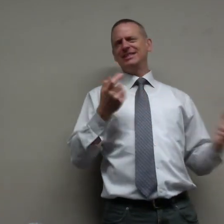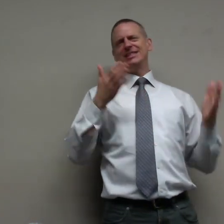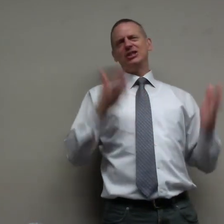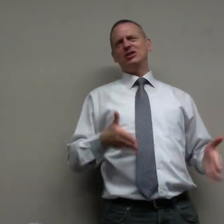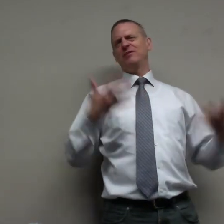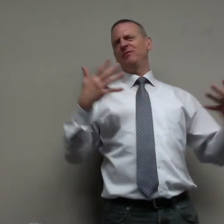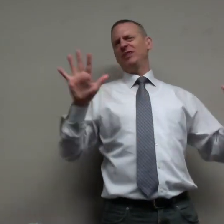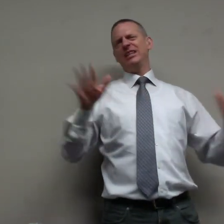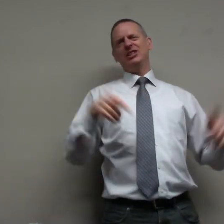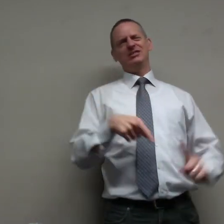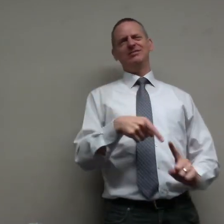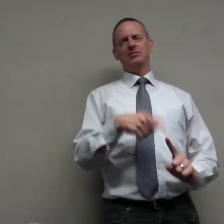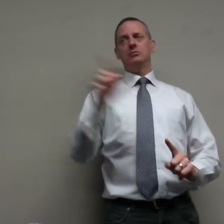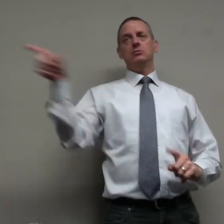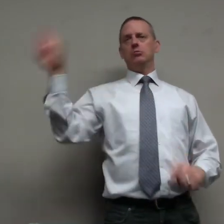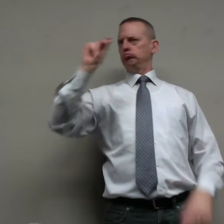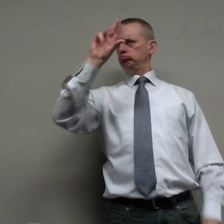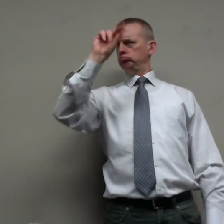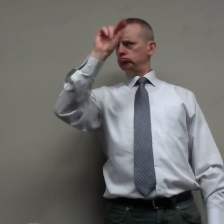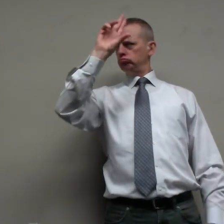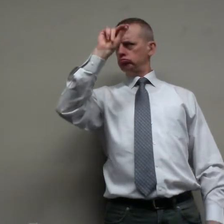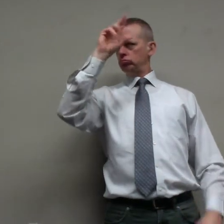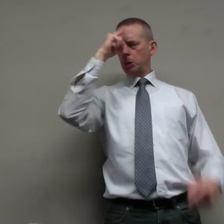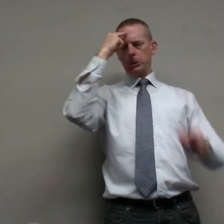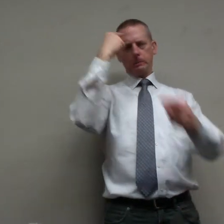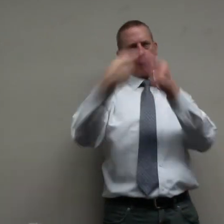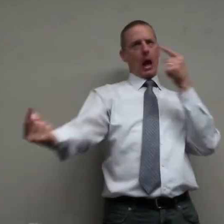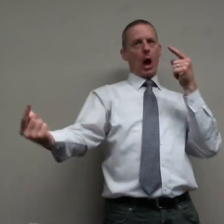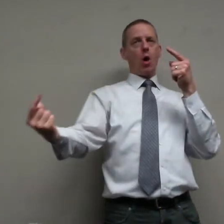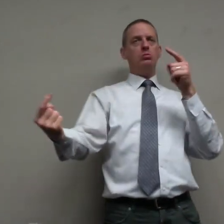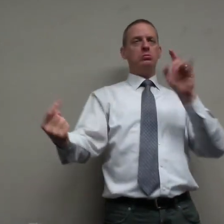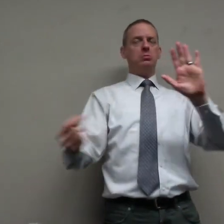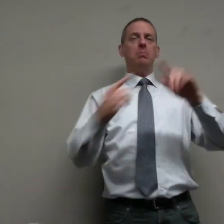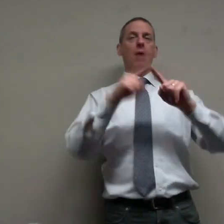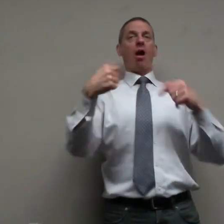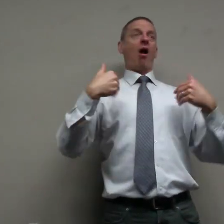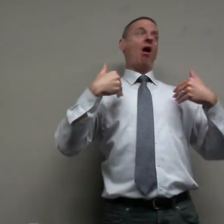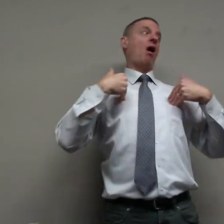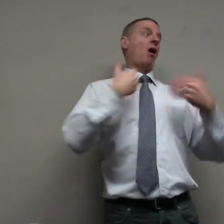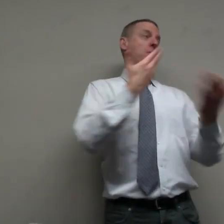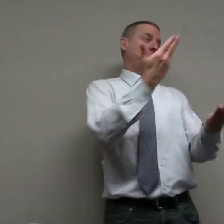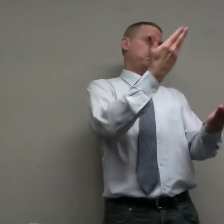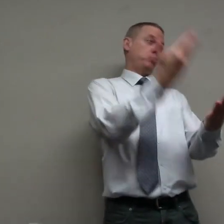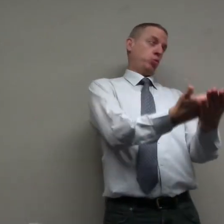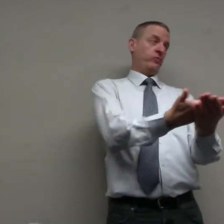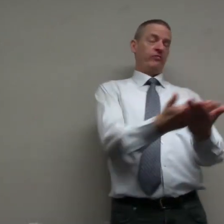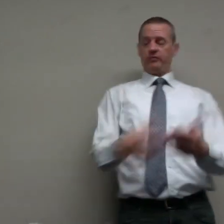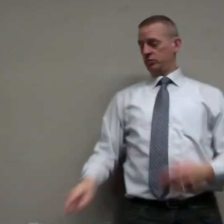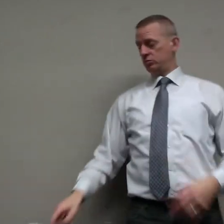They're born, they're already sinners. Some people say no and they'll disagree with you. But there's proof